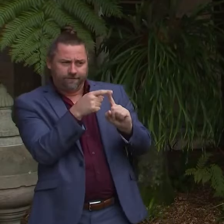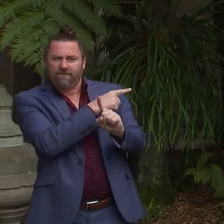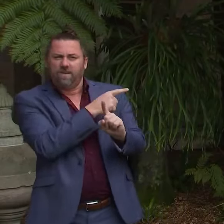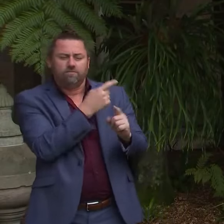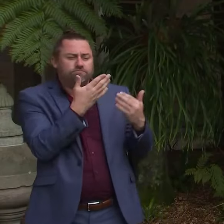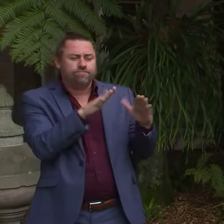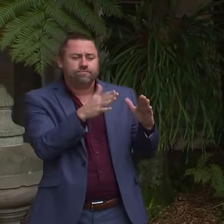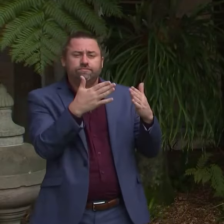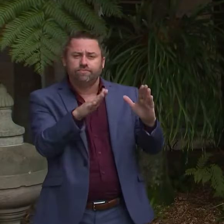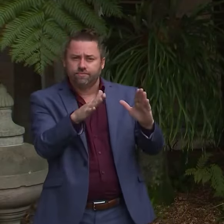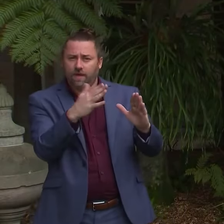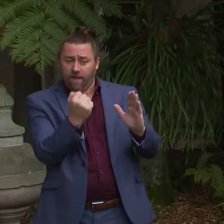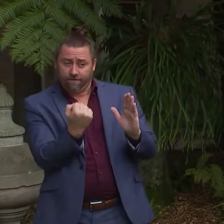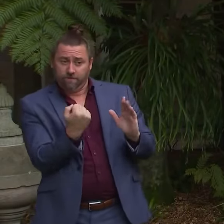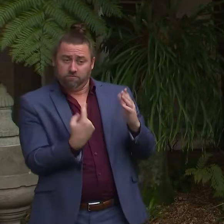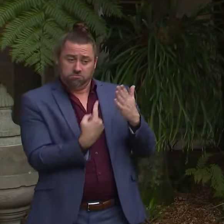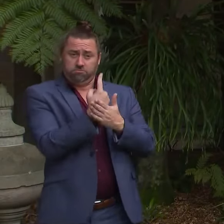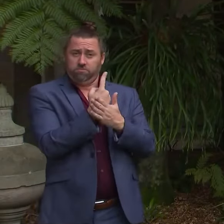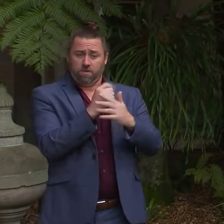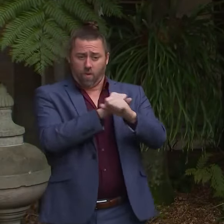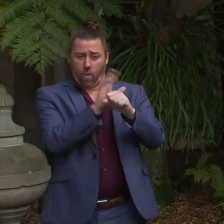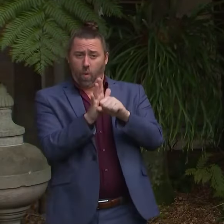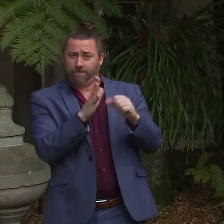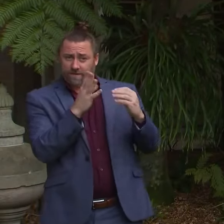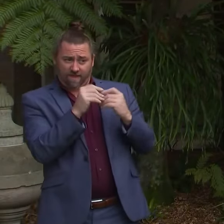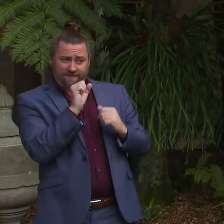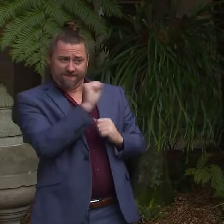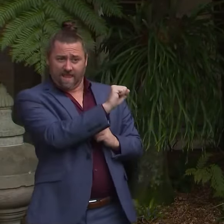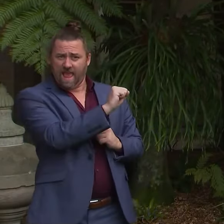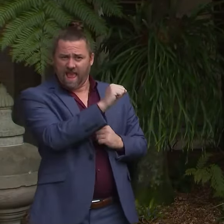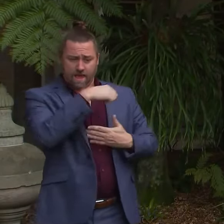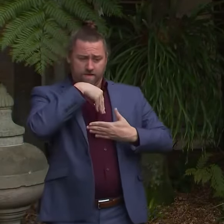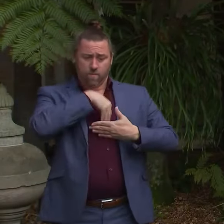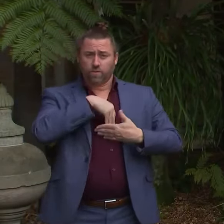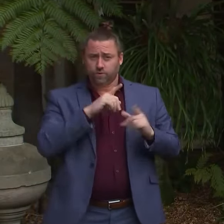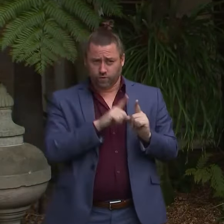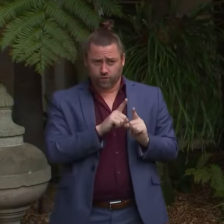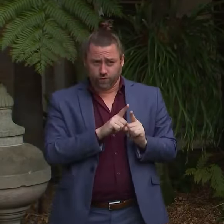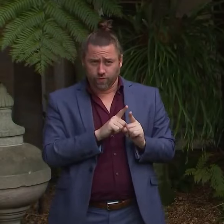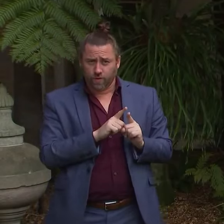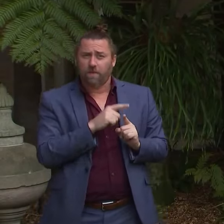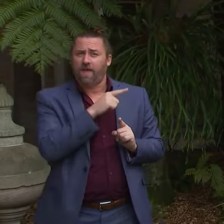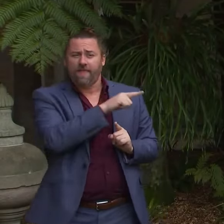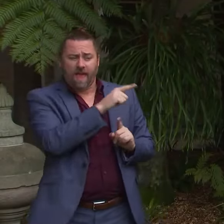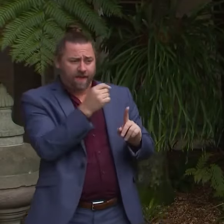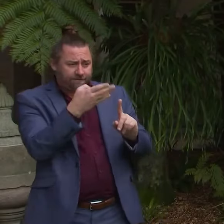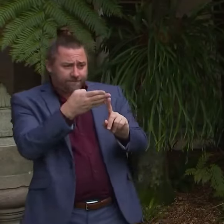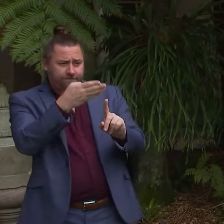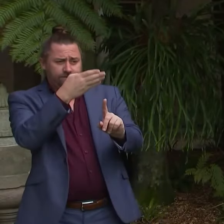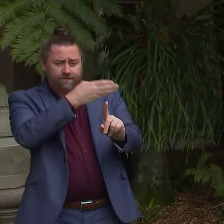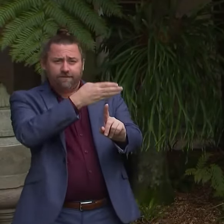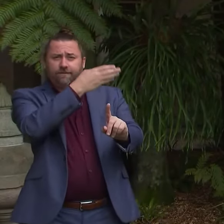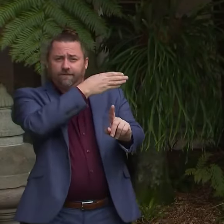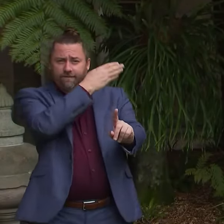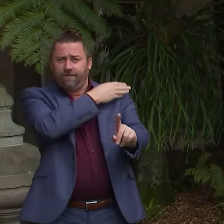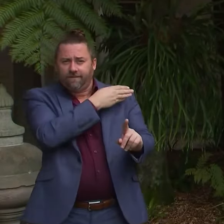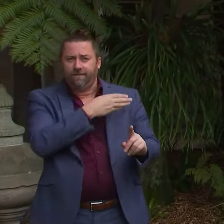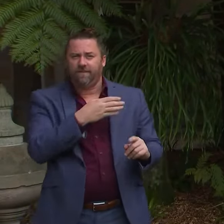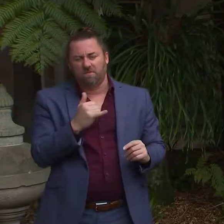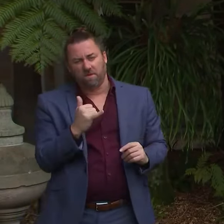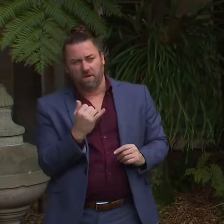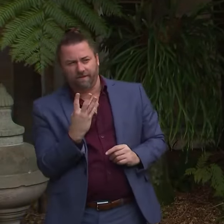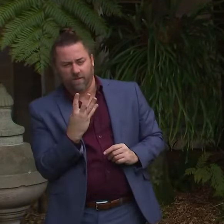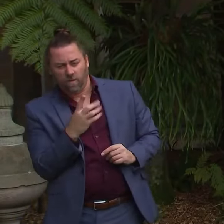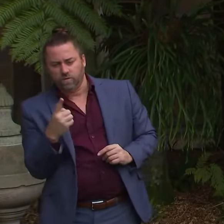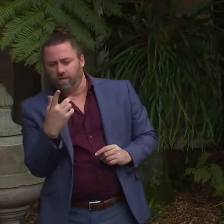positive COVID-19 test and these reports go back a number of weeks. They go back four